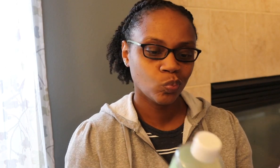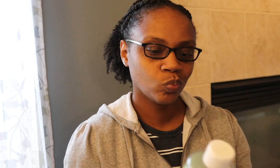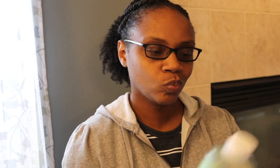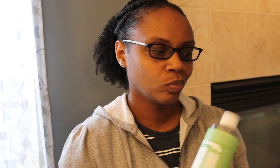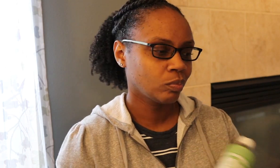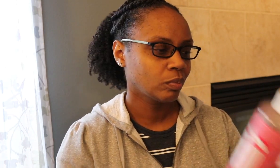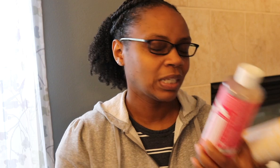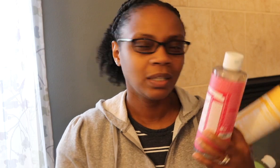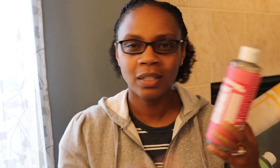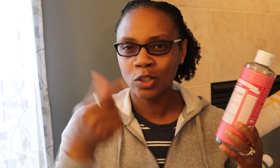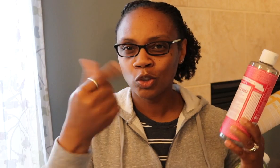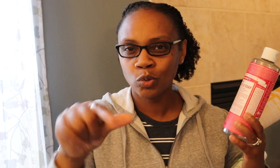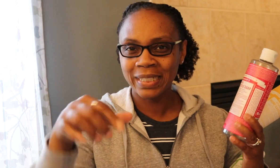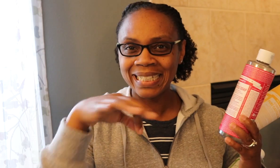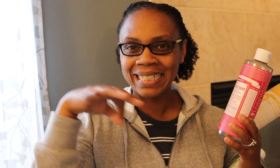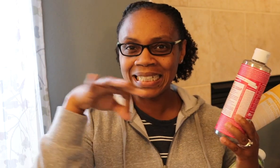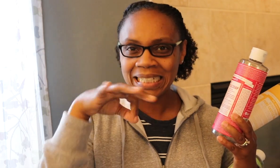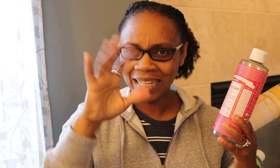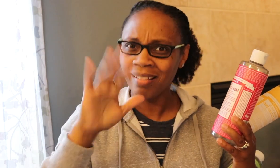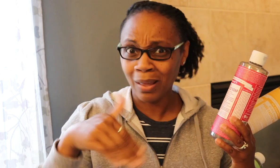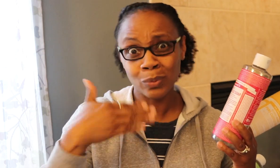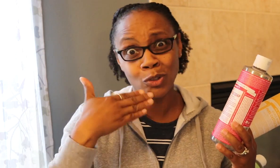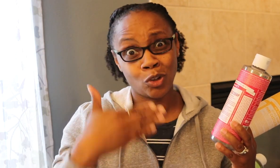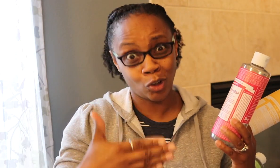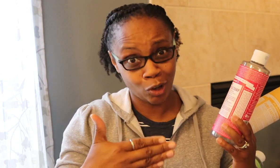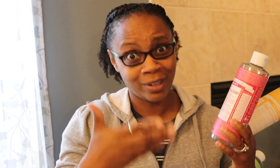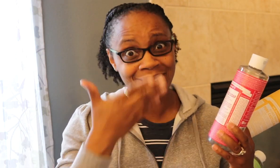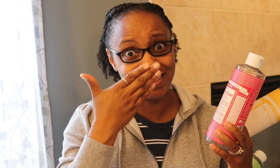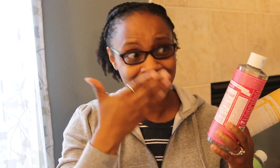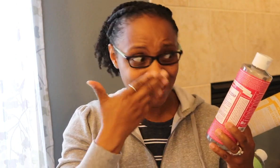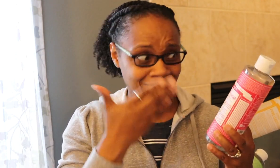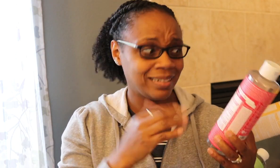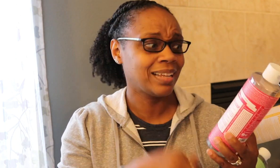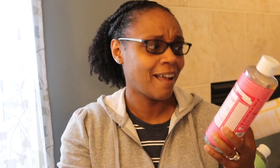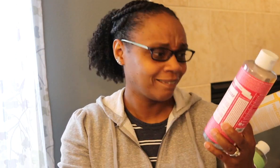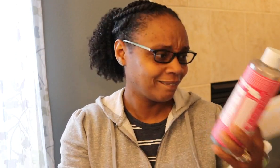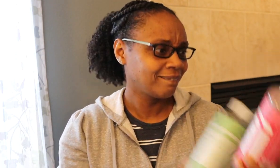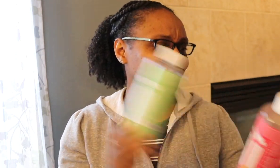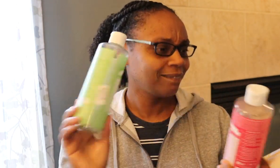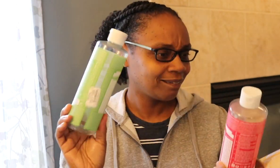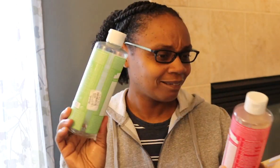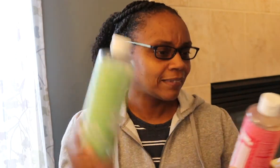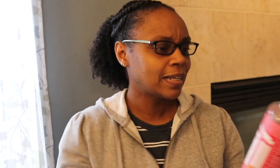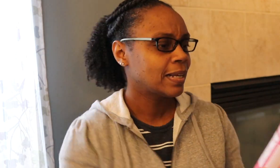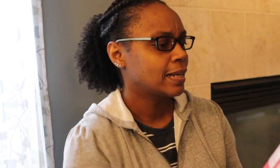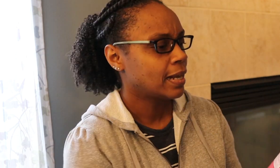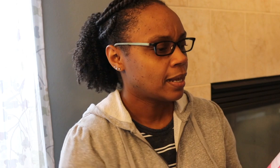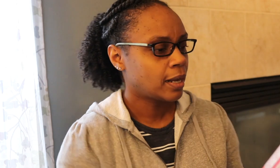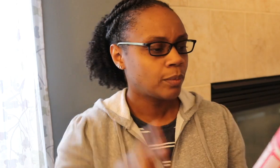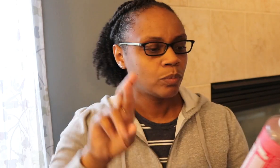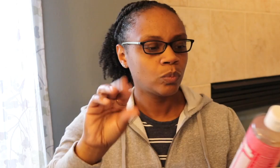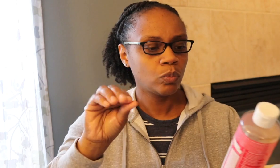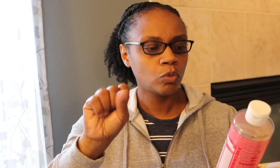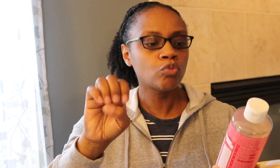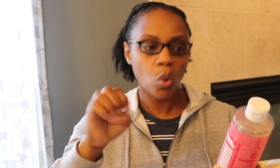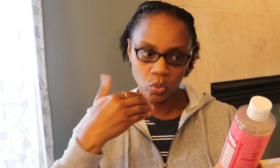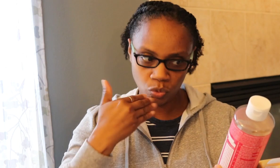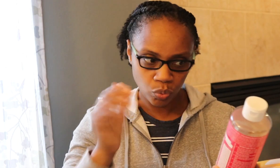I don't know. So green tea was really good. I loved the scent of this one. Rose, that one was also